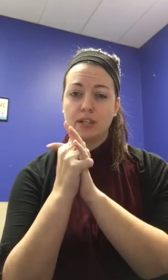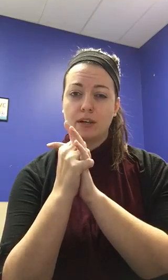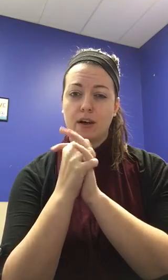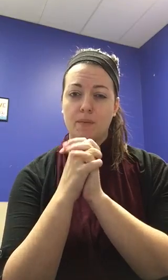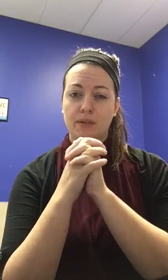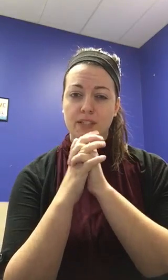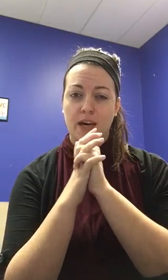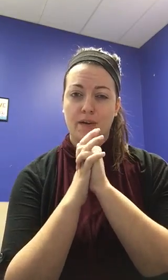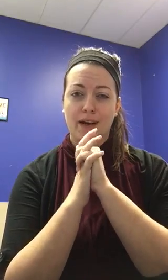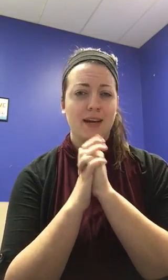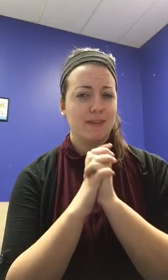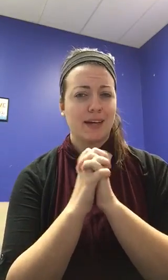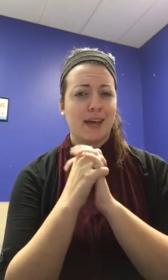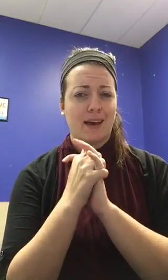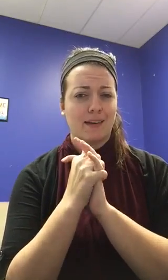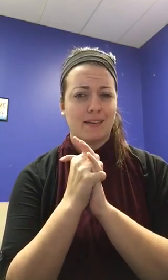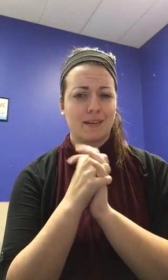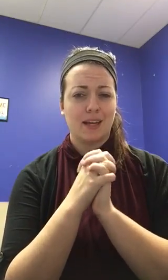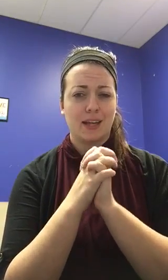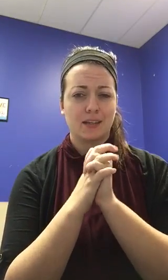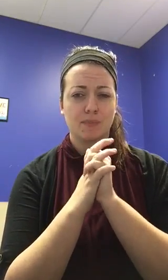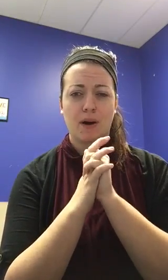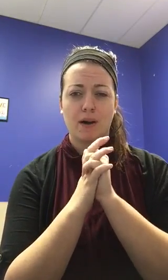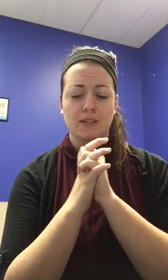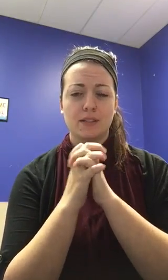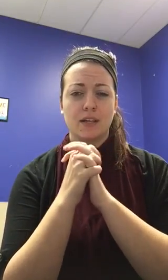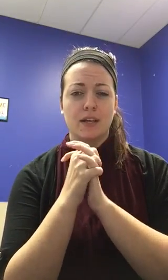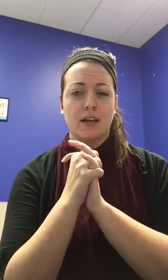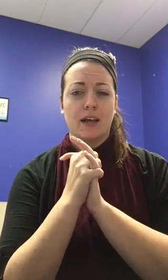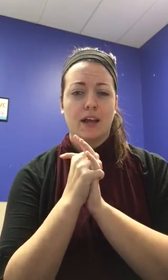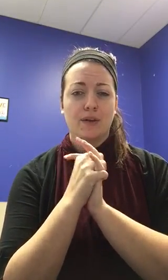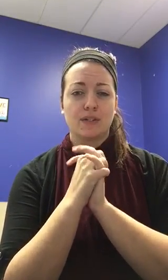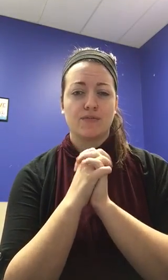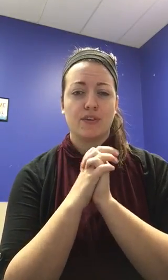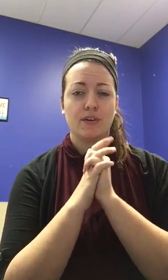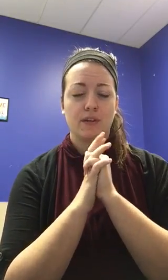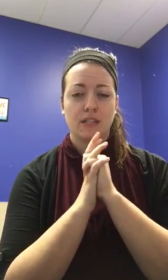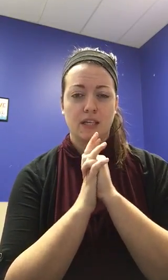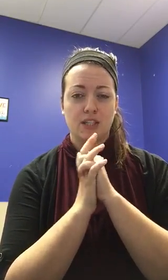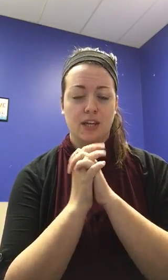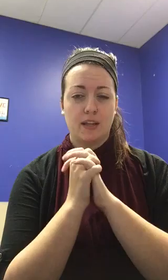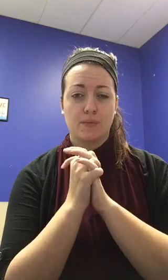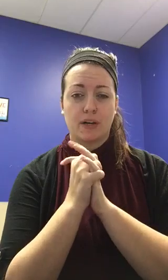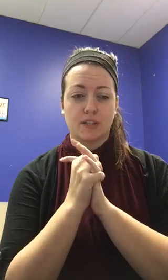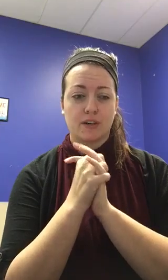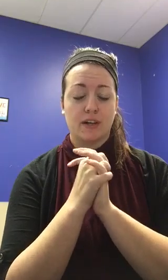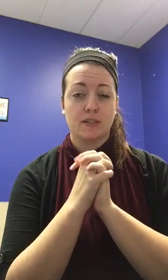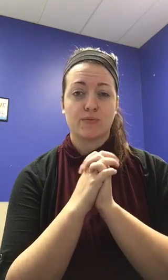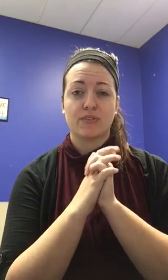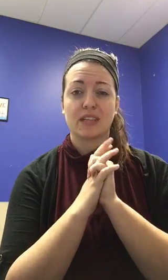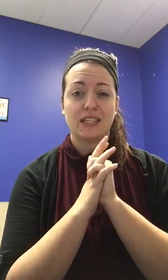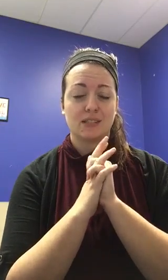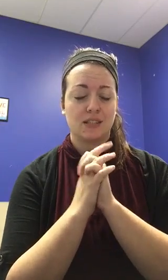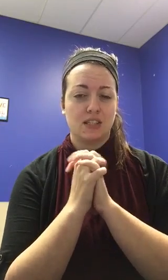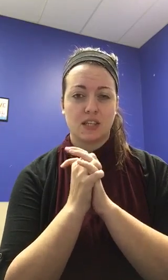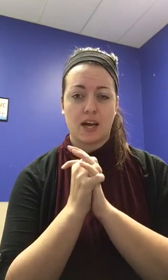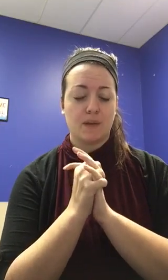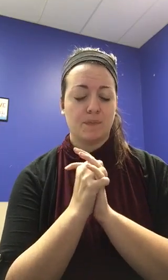up and down, kind of like a cat meeting its paws, and you just feel the tension and the pressure and just release each time.